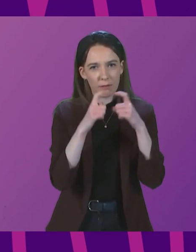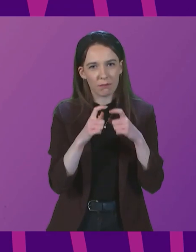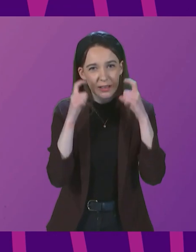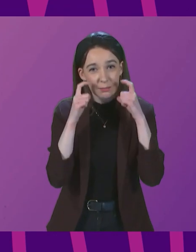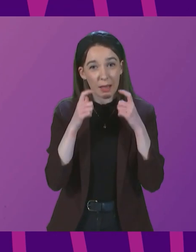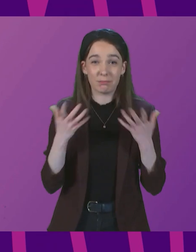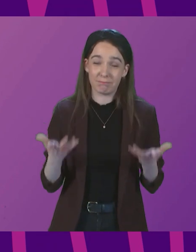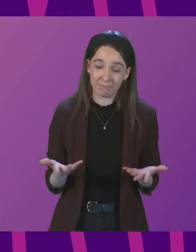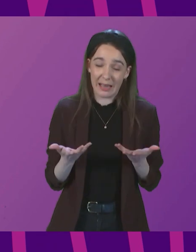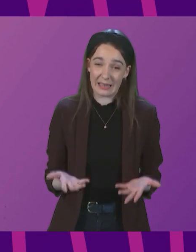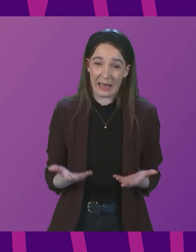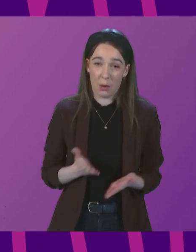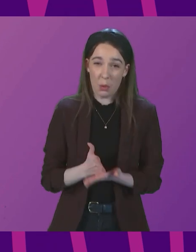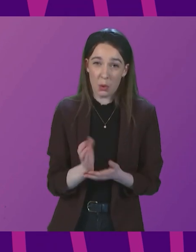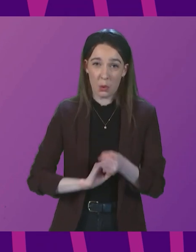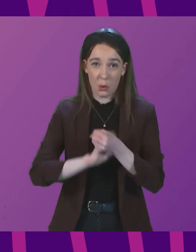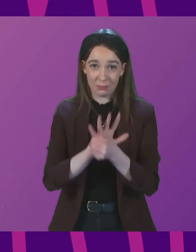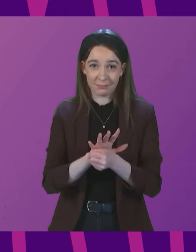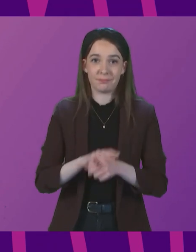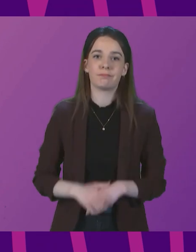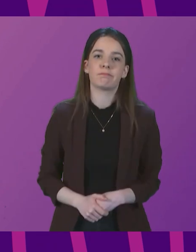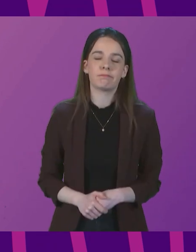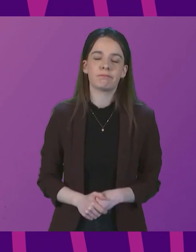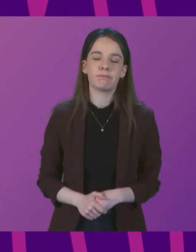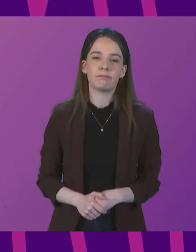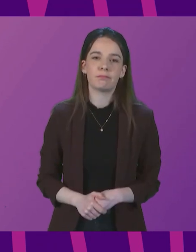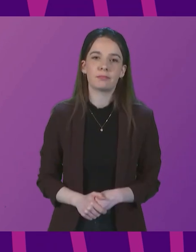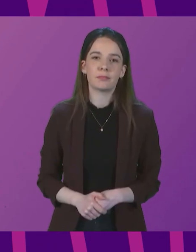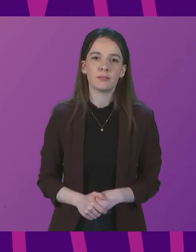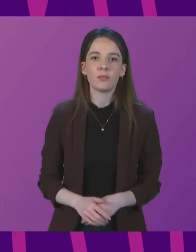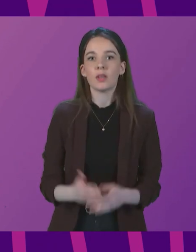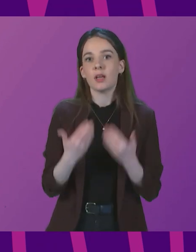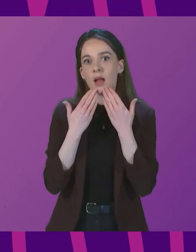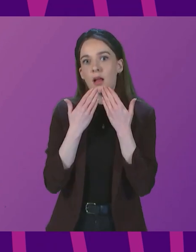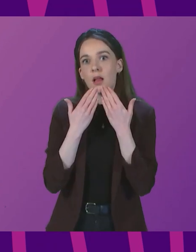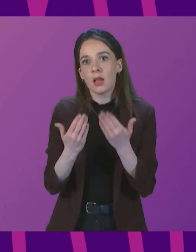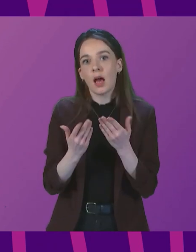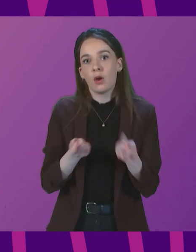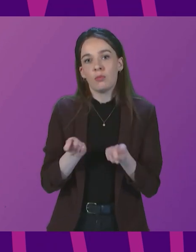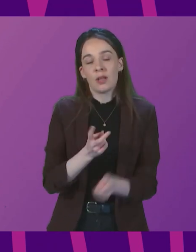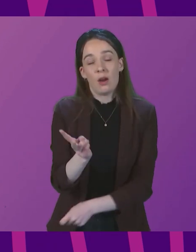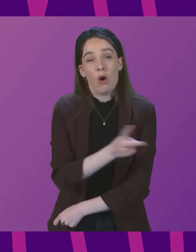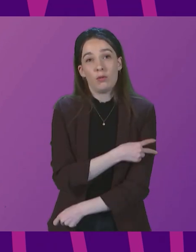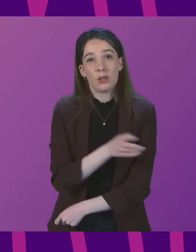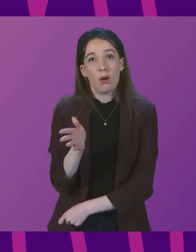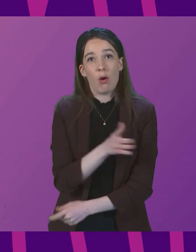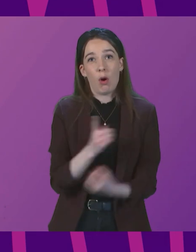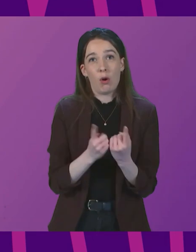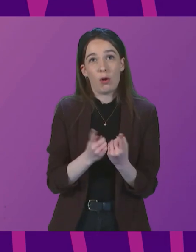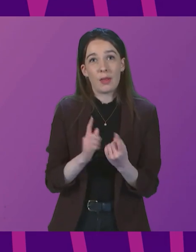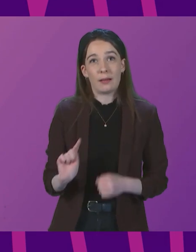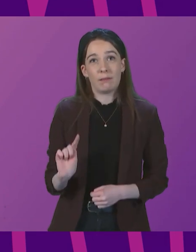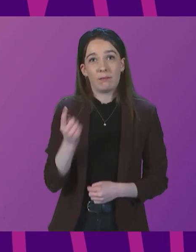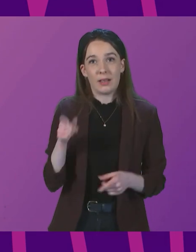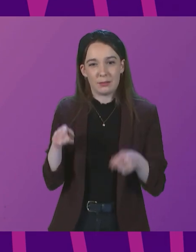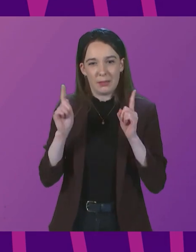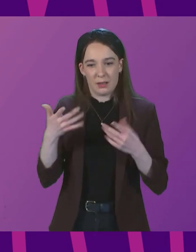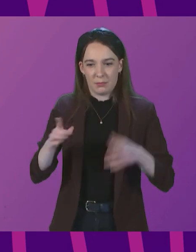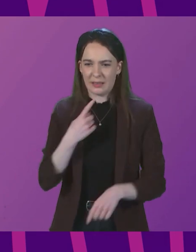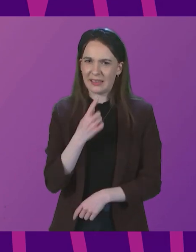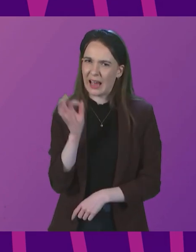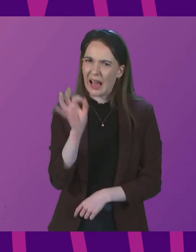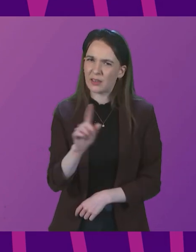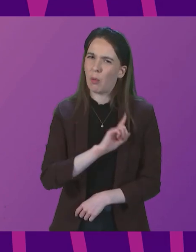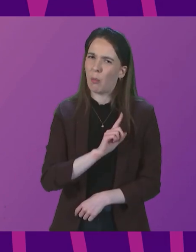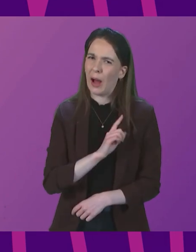I call Murdo Fraser to be followed by Rona Mackay. Thank you, presenting officer. Given everything the first minister has just said, why wasn't she wearing a face mask